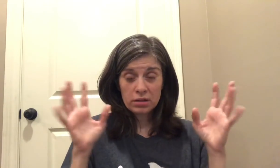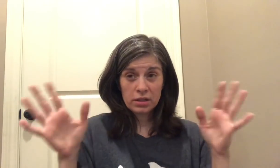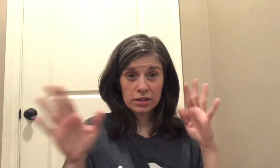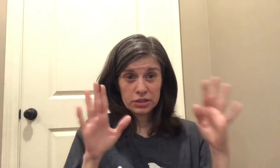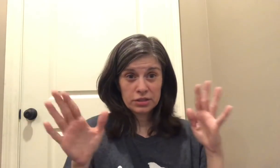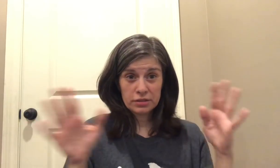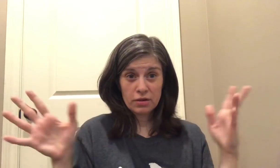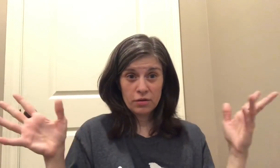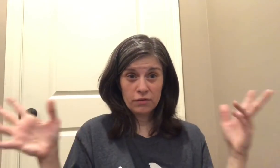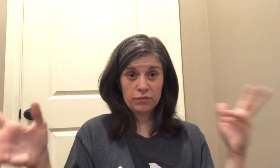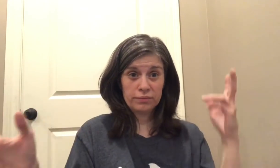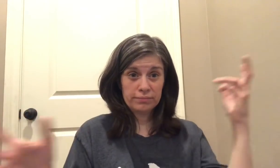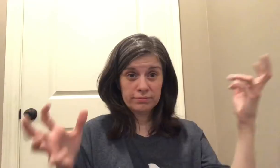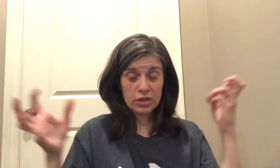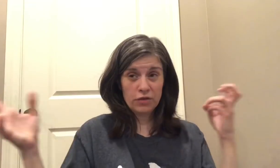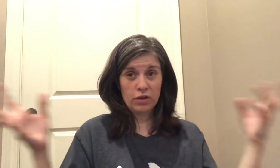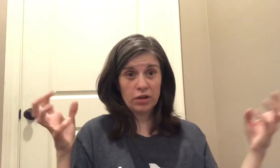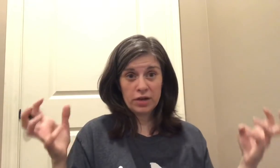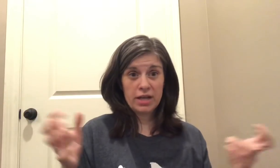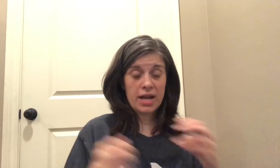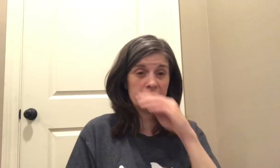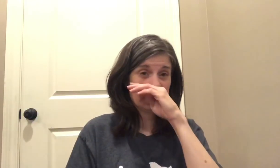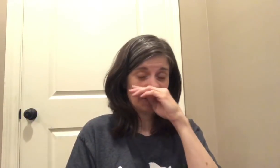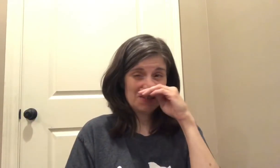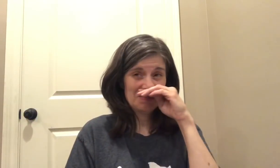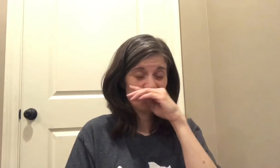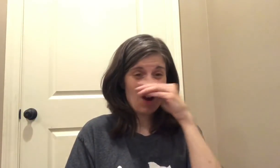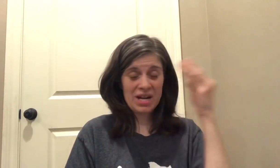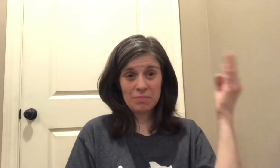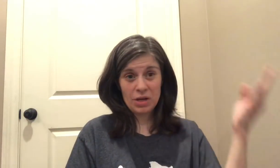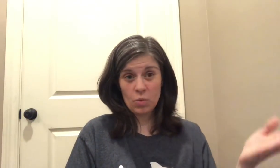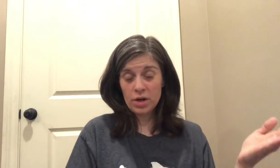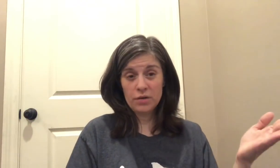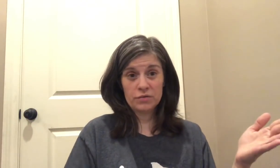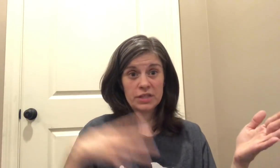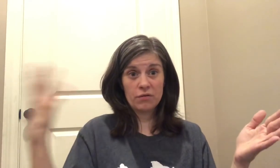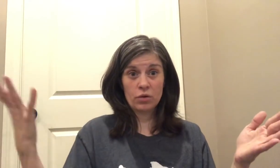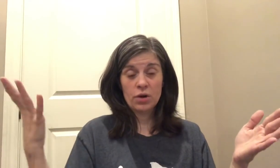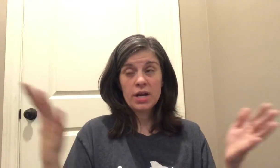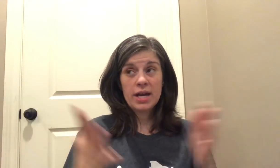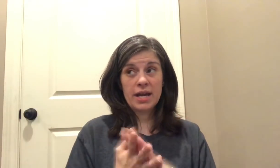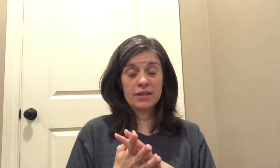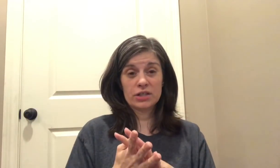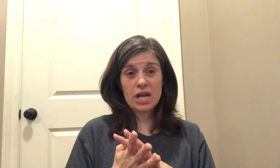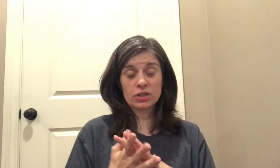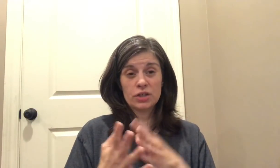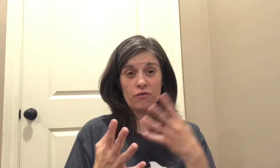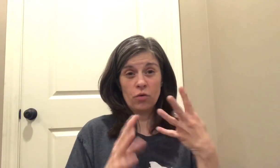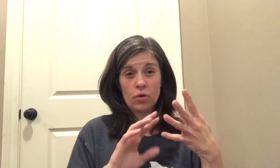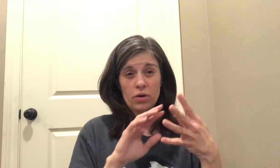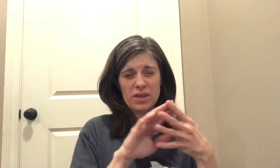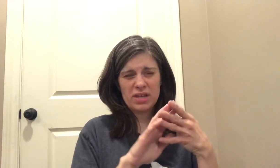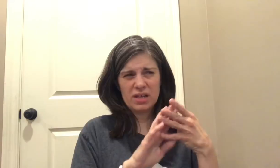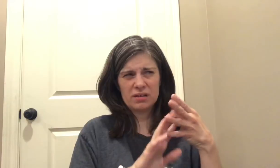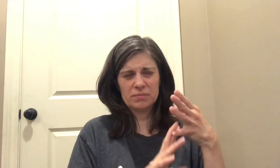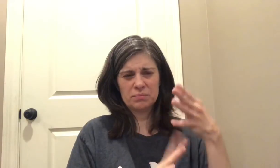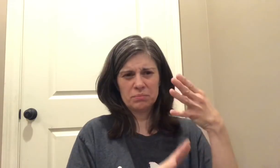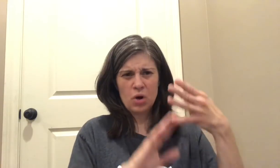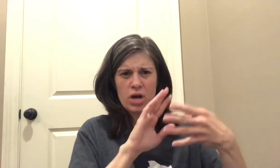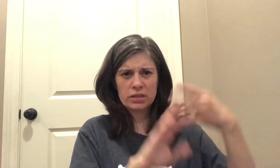the glitches of the different learning gates um writing being one of several and there's actually four I think parts